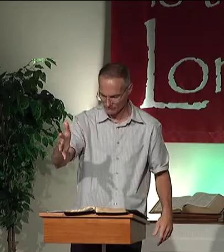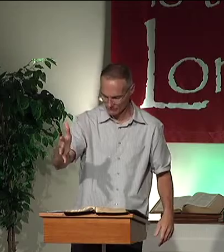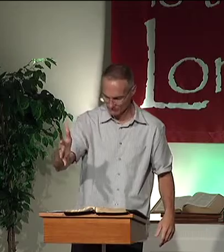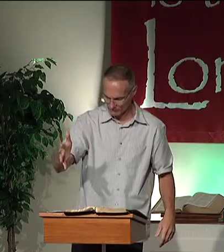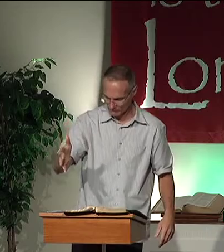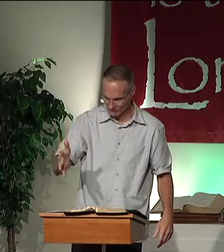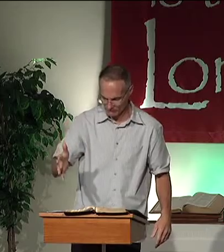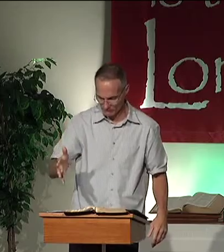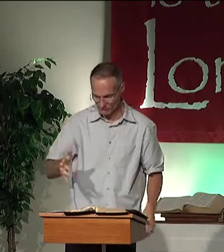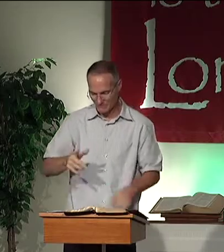with this.